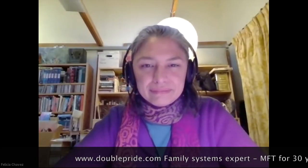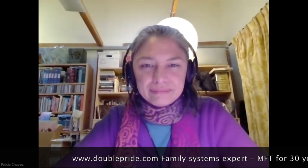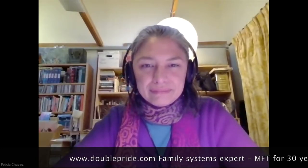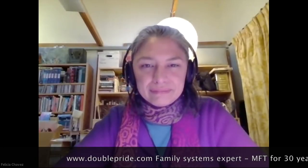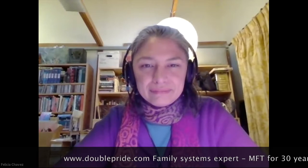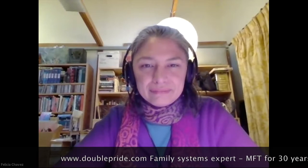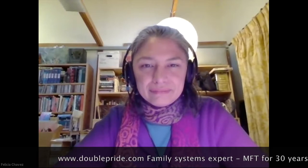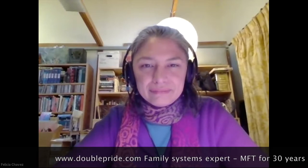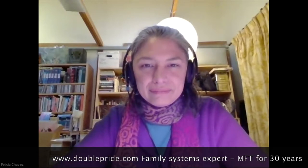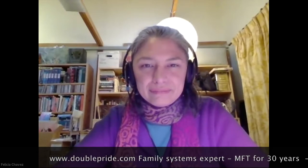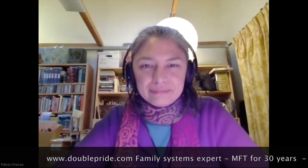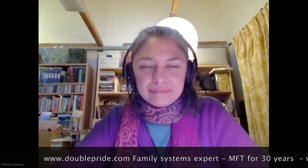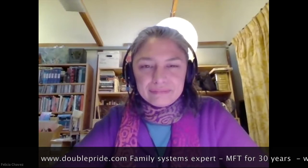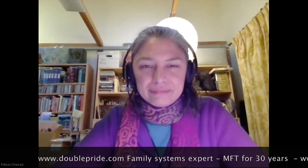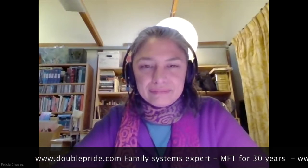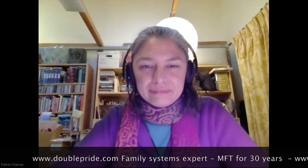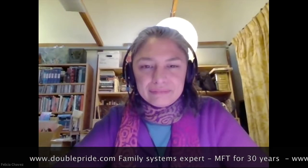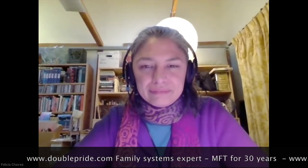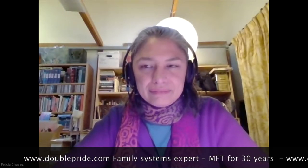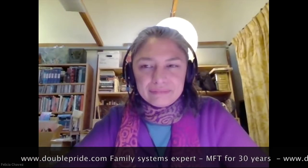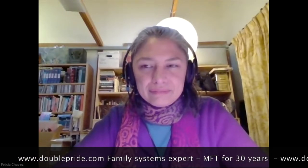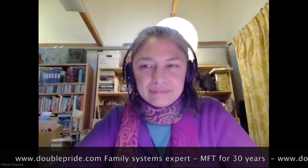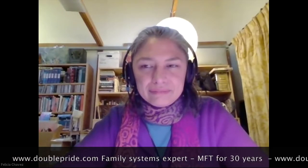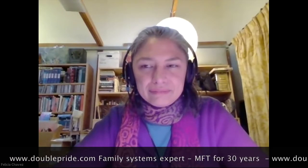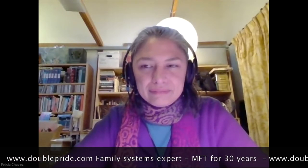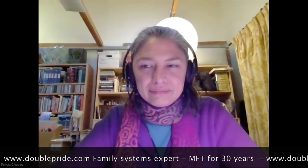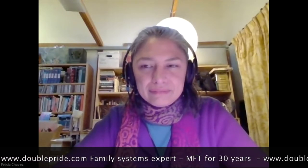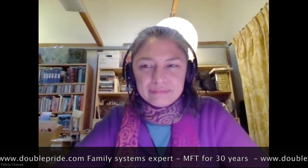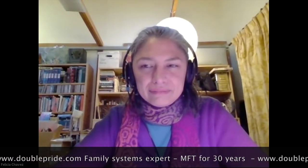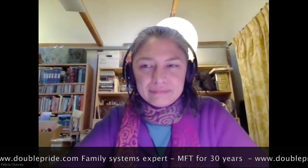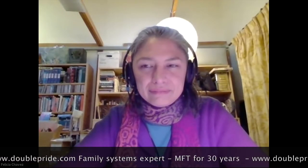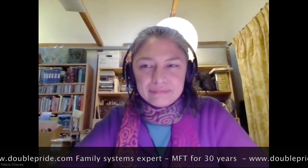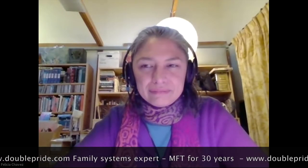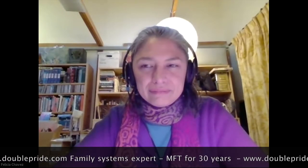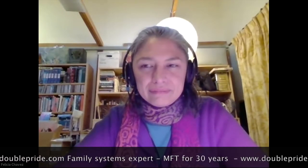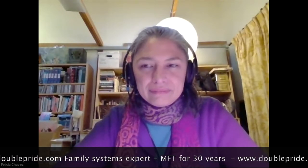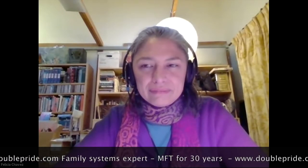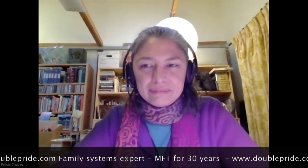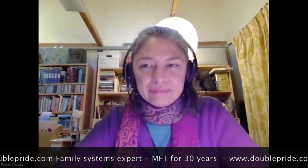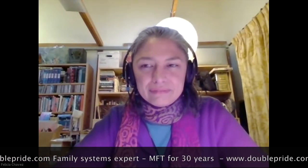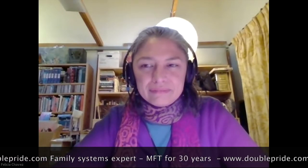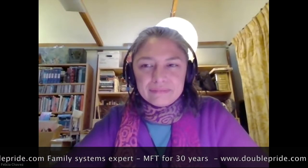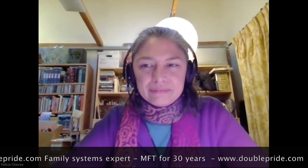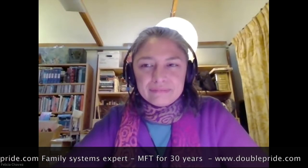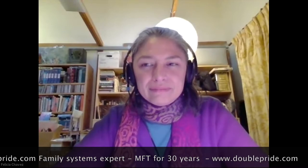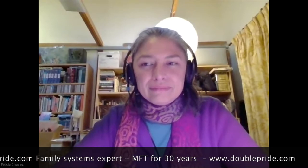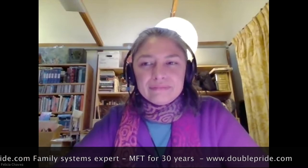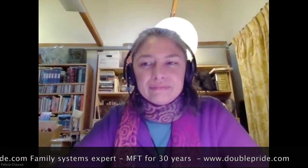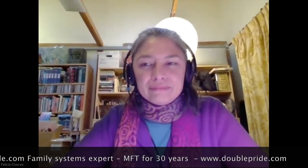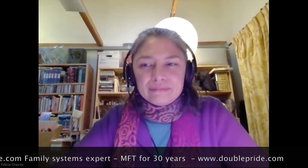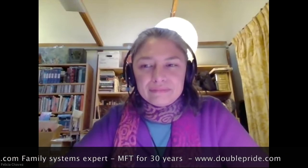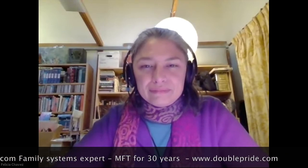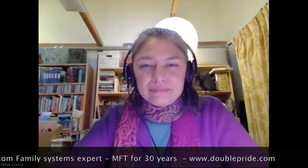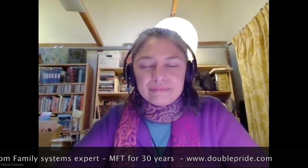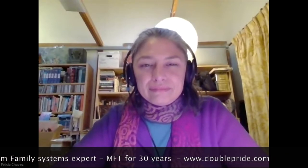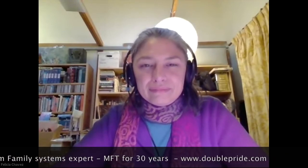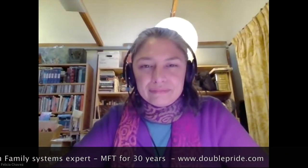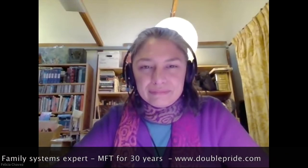empower leaders of various underserved communities how to successfully help families faster because i